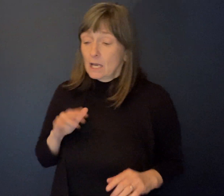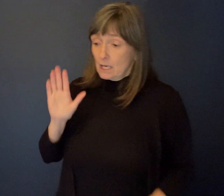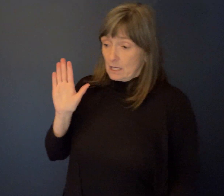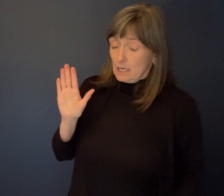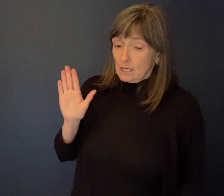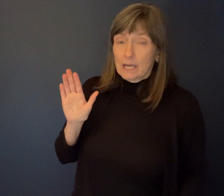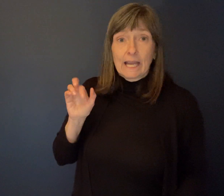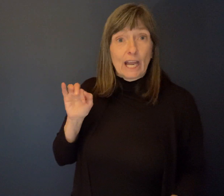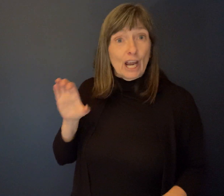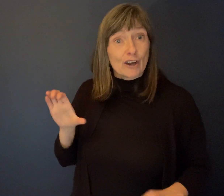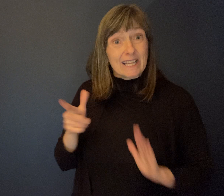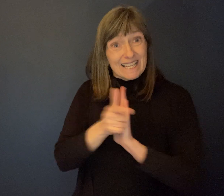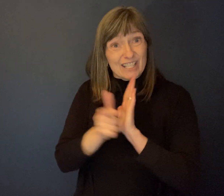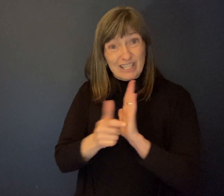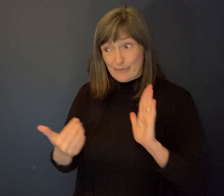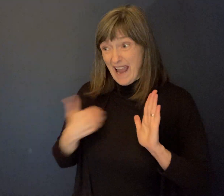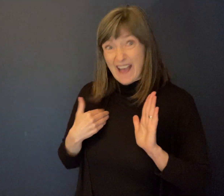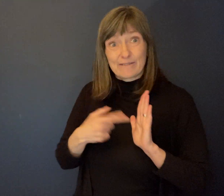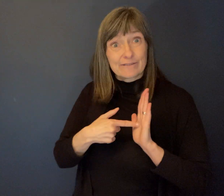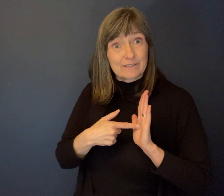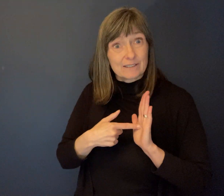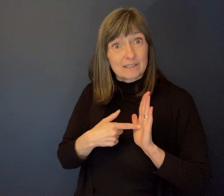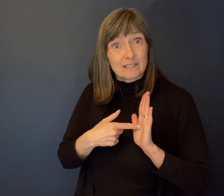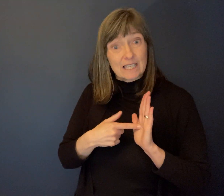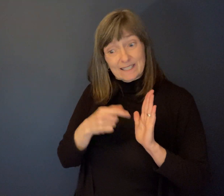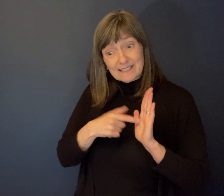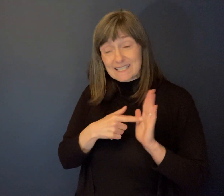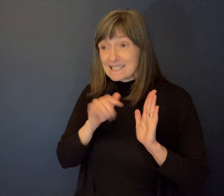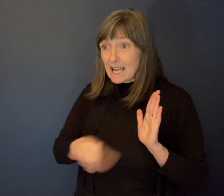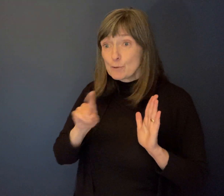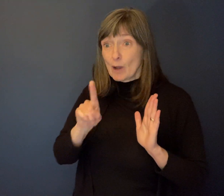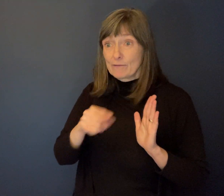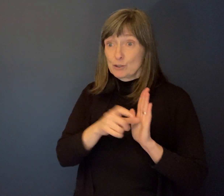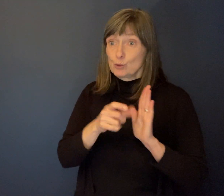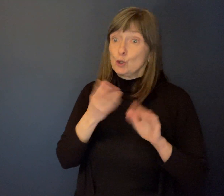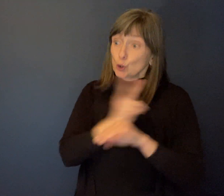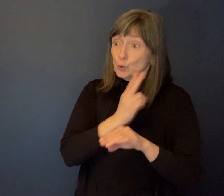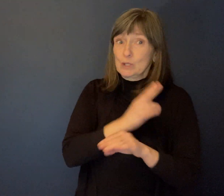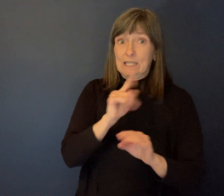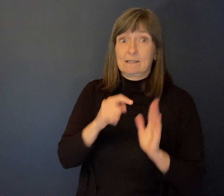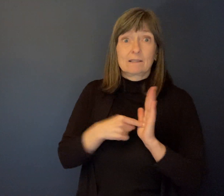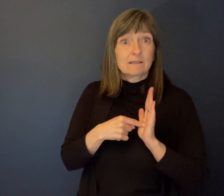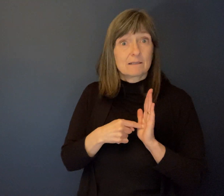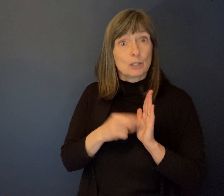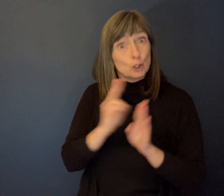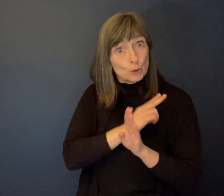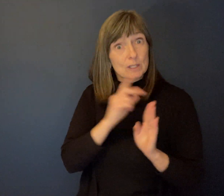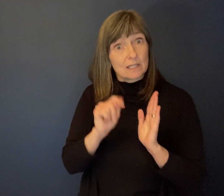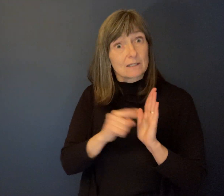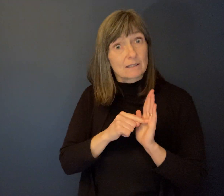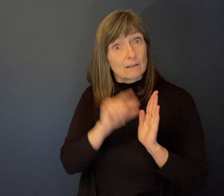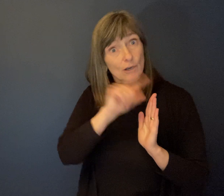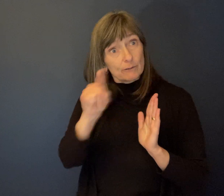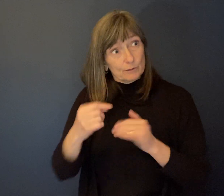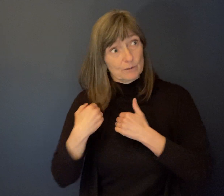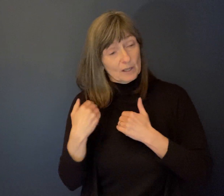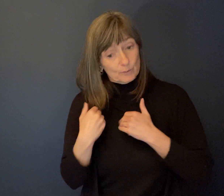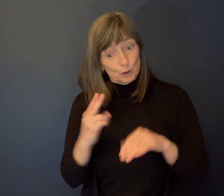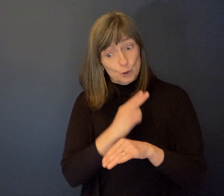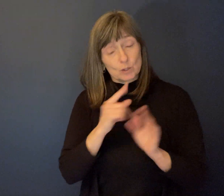legislation there. It needs to be enforced like anything else in this province, any piece of legislation, government needs to take responsibility to ensure it's enforced.